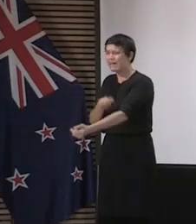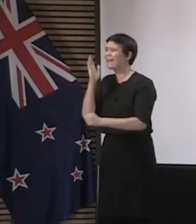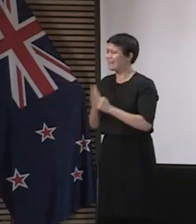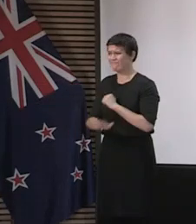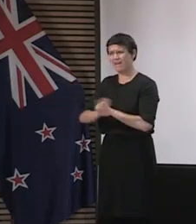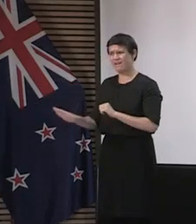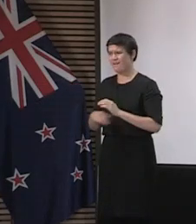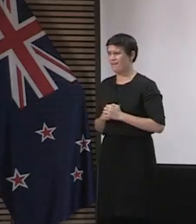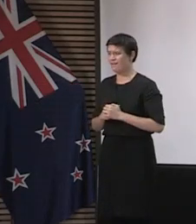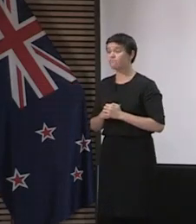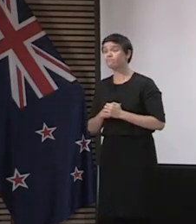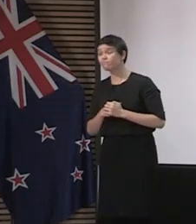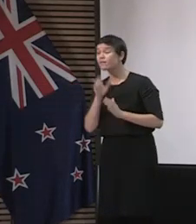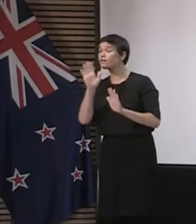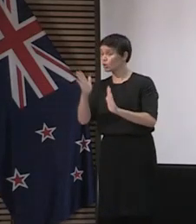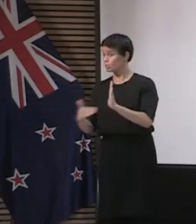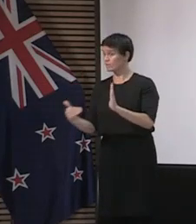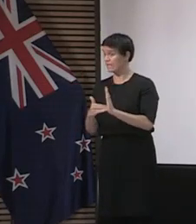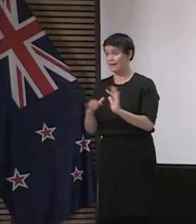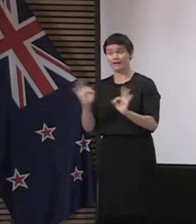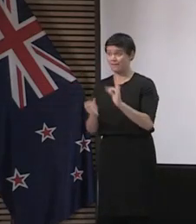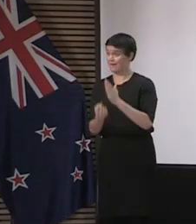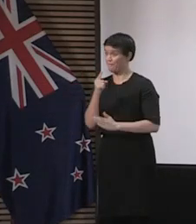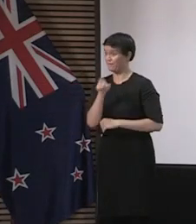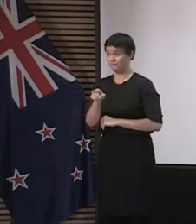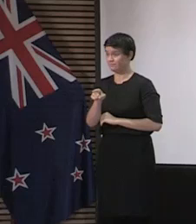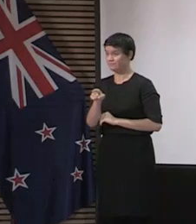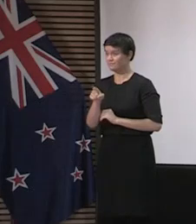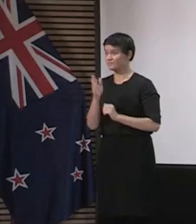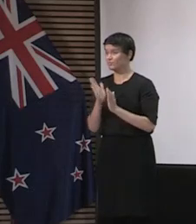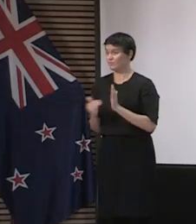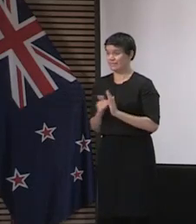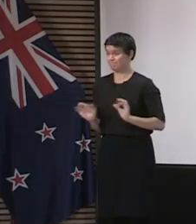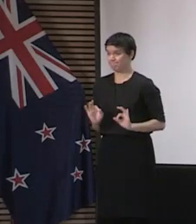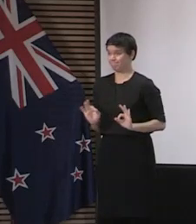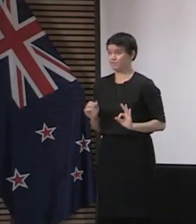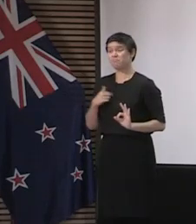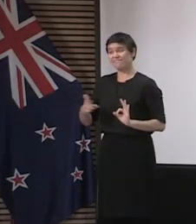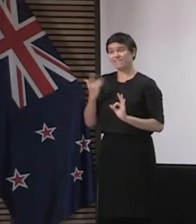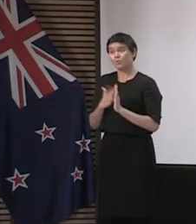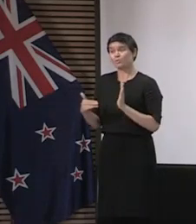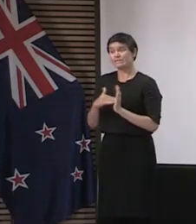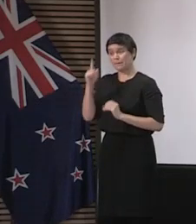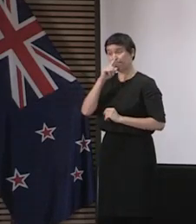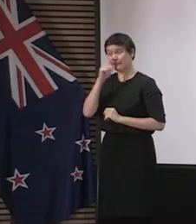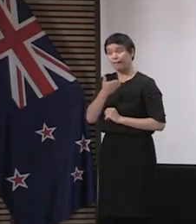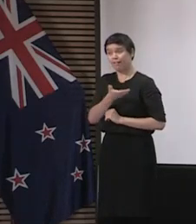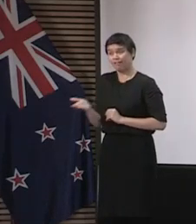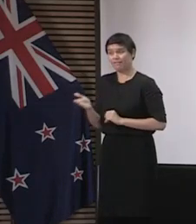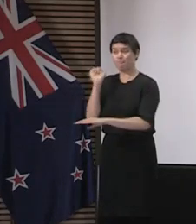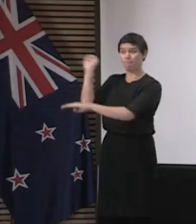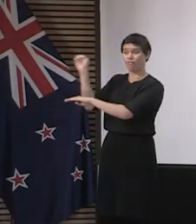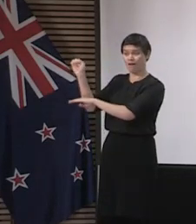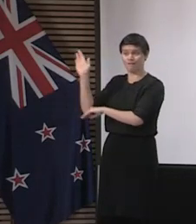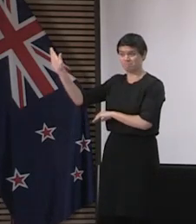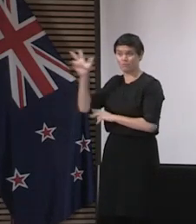suggestion of any reported cases in New Zealand of that occurring and so that suggests to me that no New Zealander has listened to